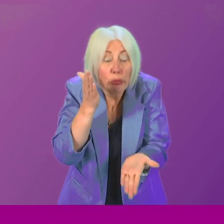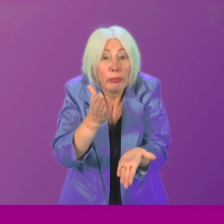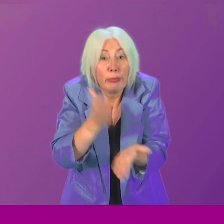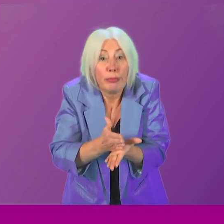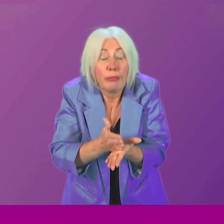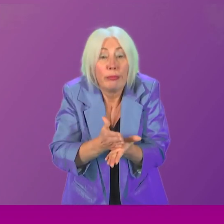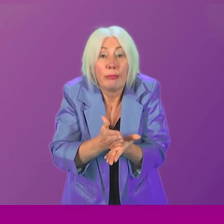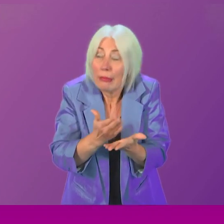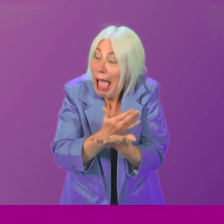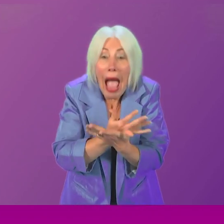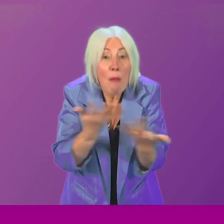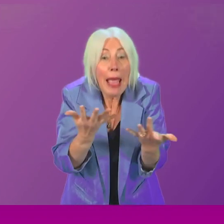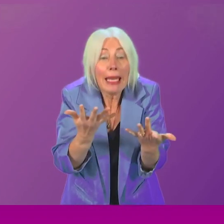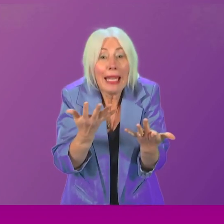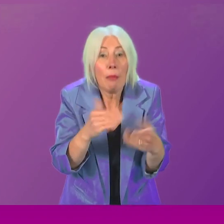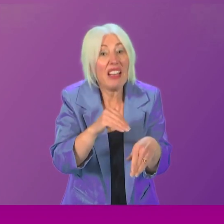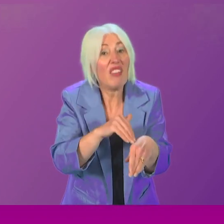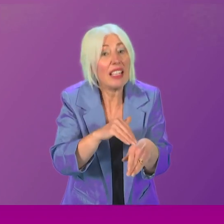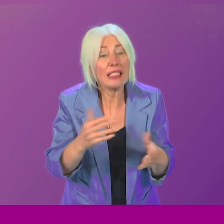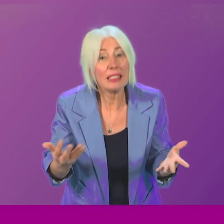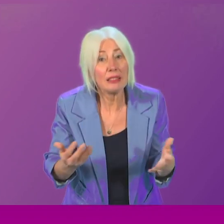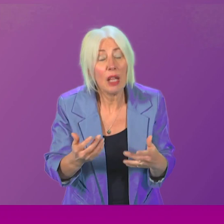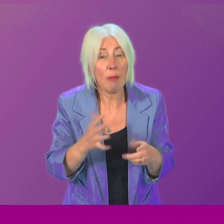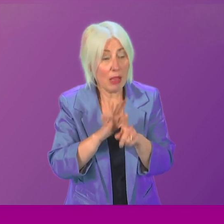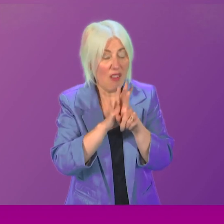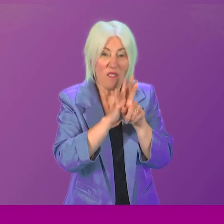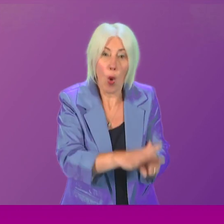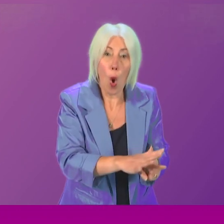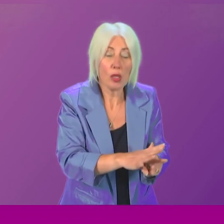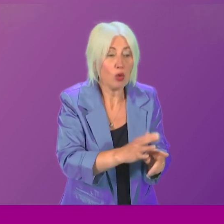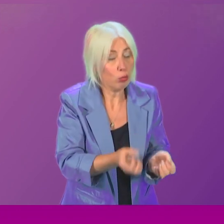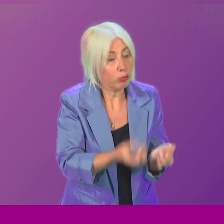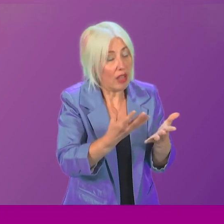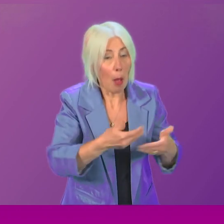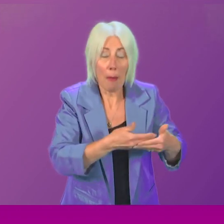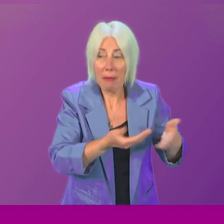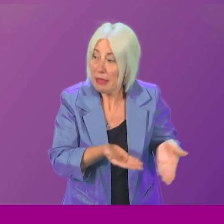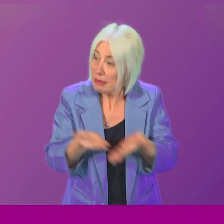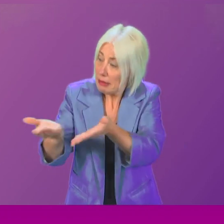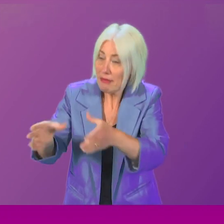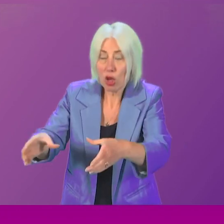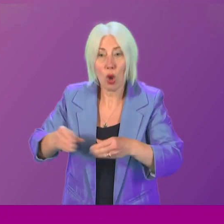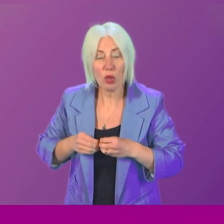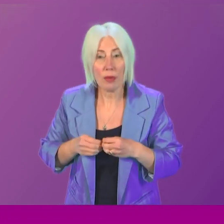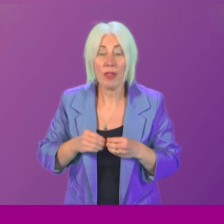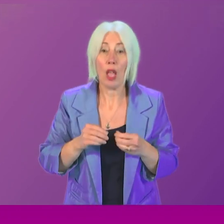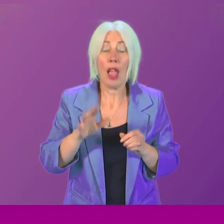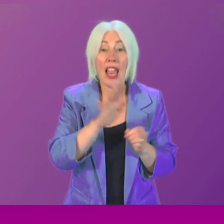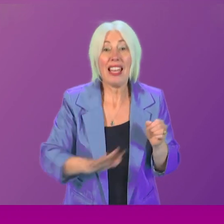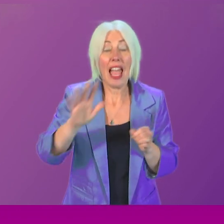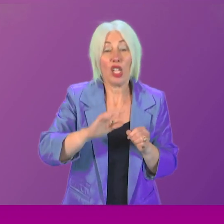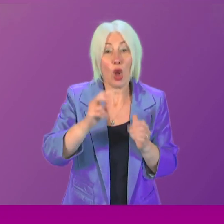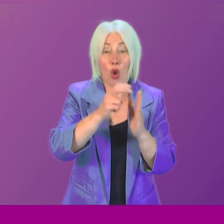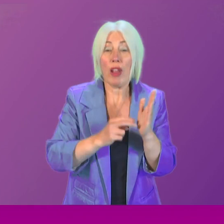were affected by forced adoption practices. According to the National Record of Scotland Statistics